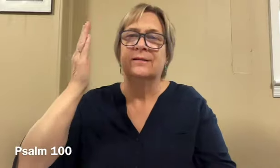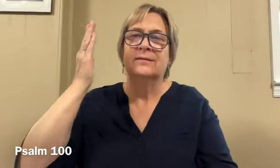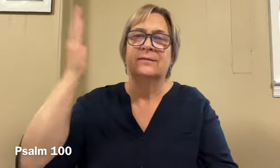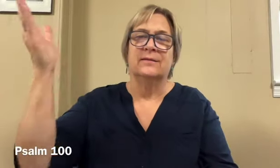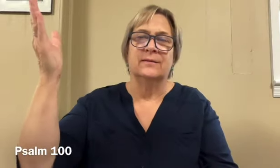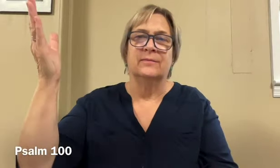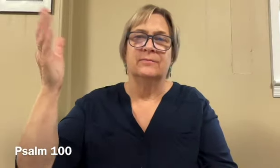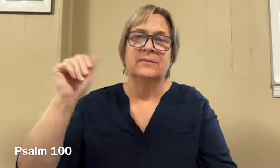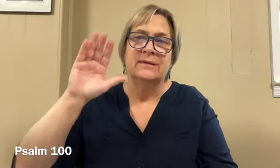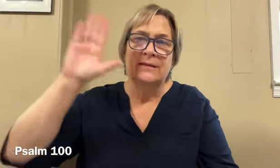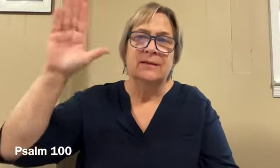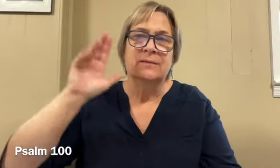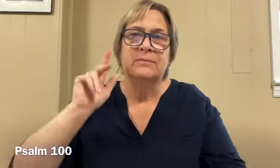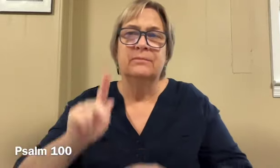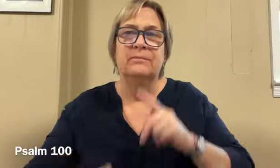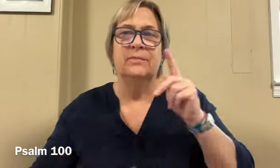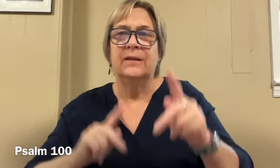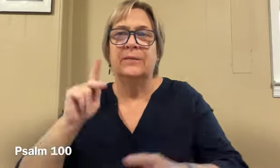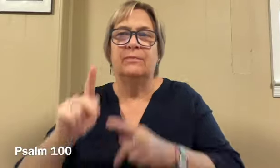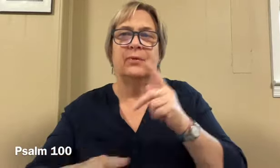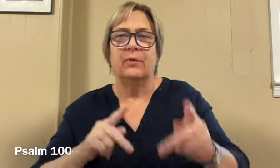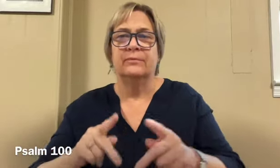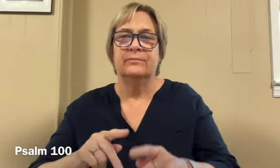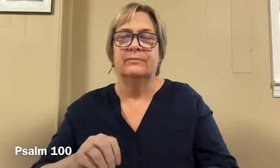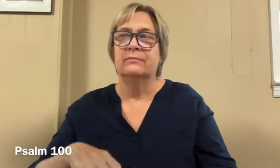the flock. He tends.